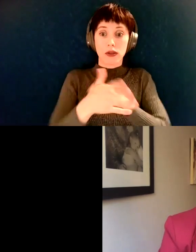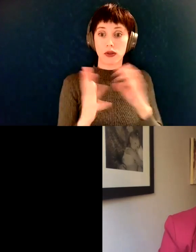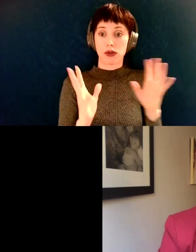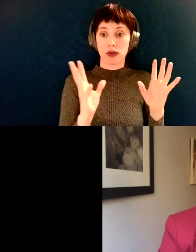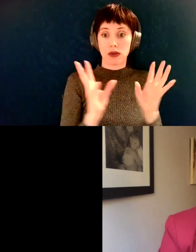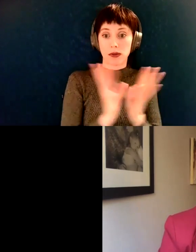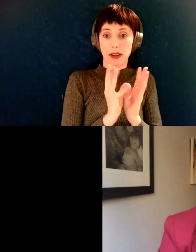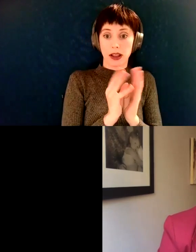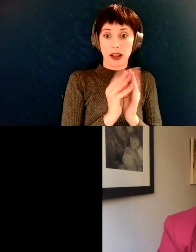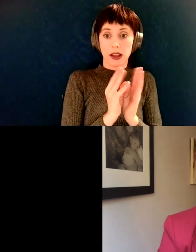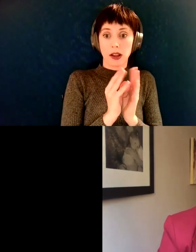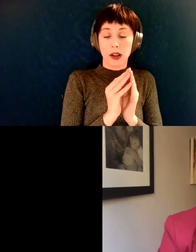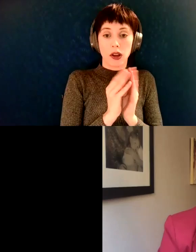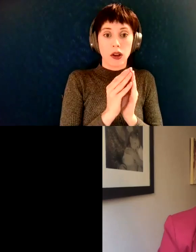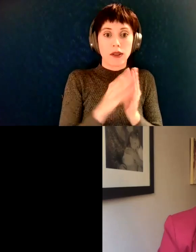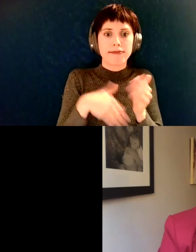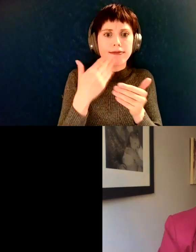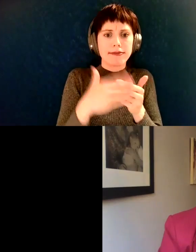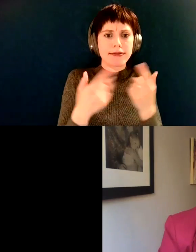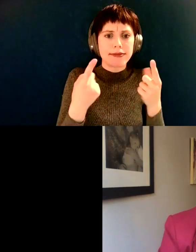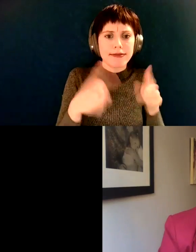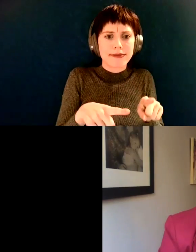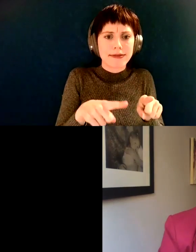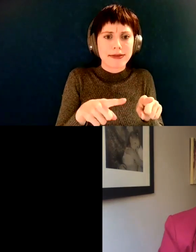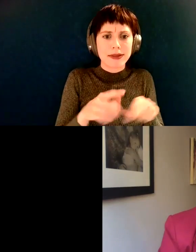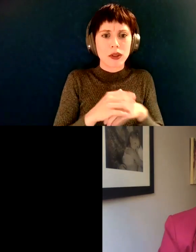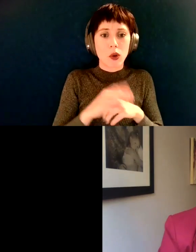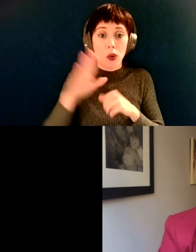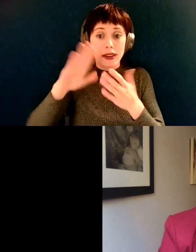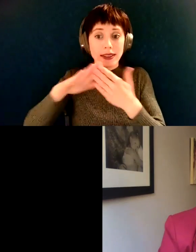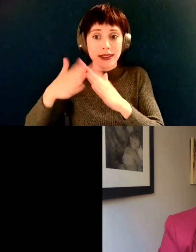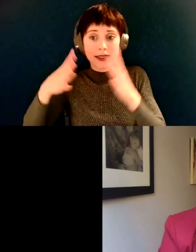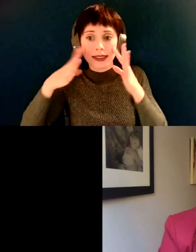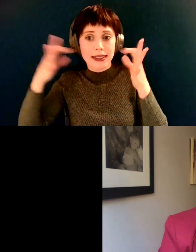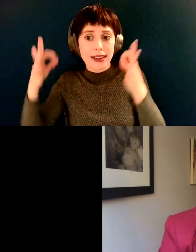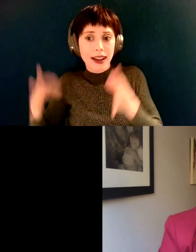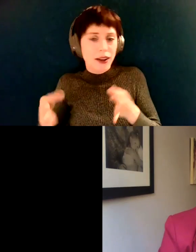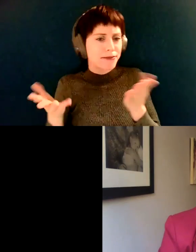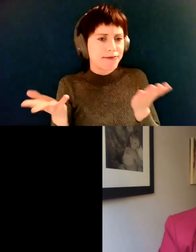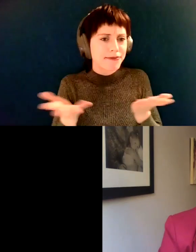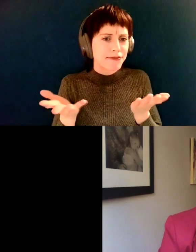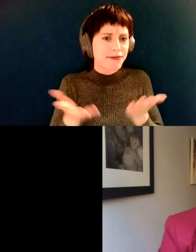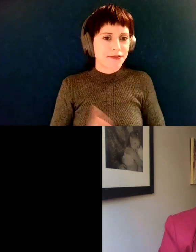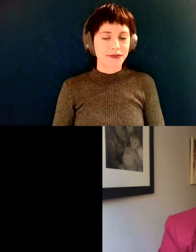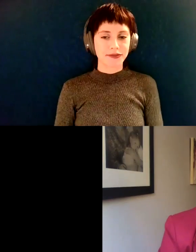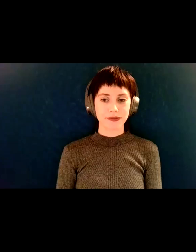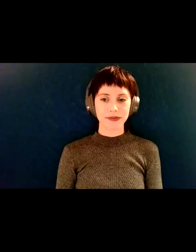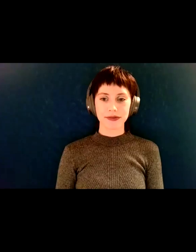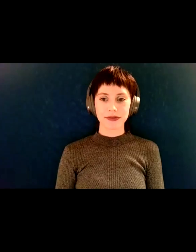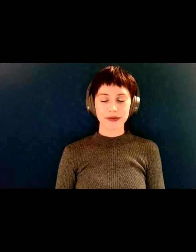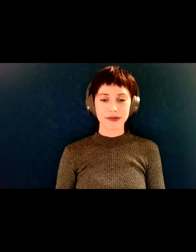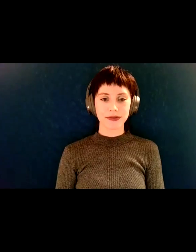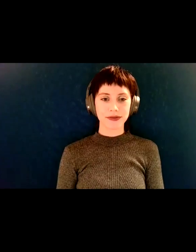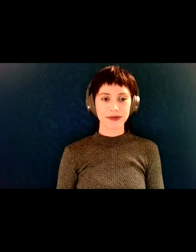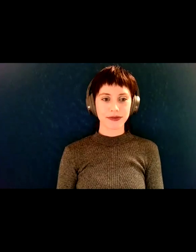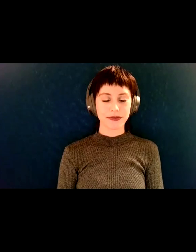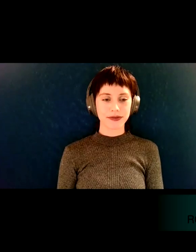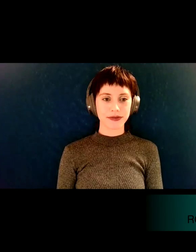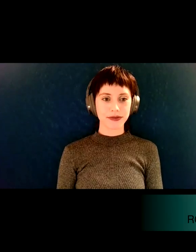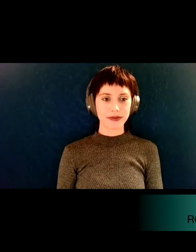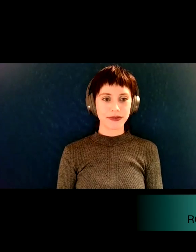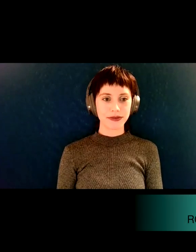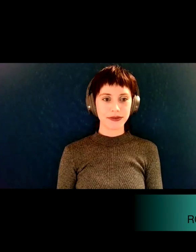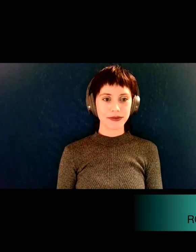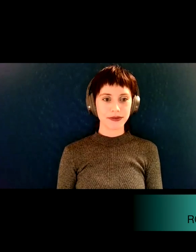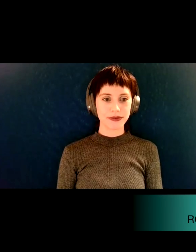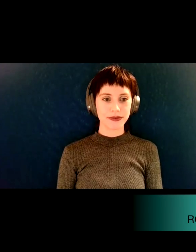Or is it all up to the city? Yeah. Yeah. Yeah. In the fall, we will be presented by the city.